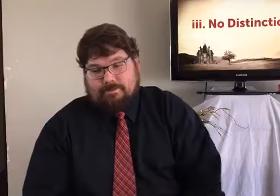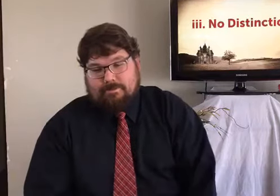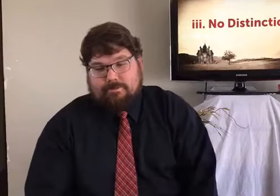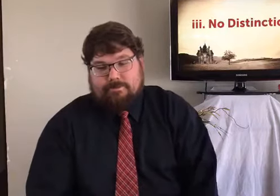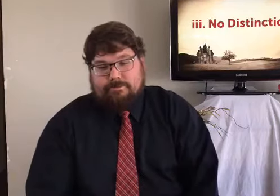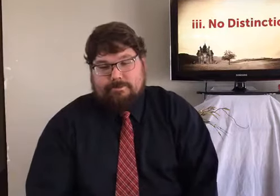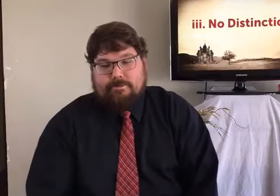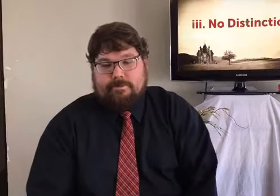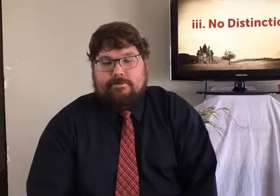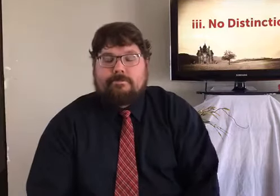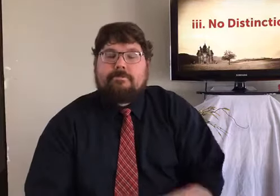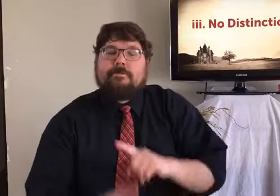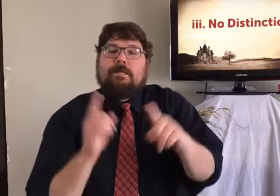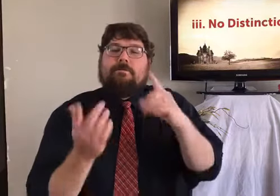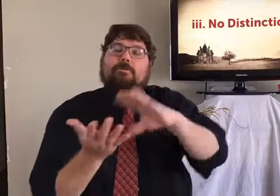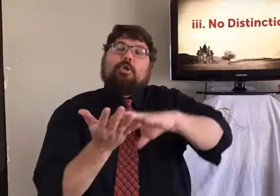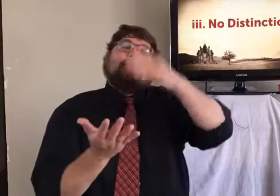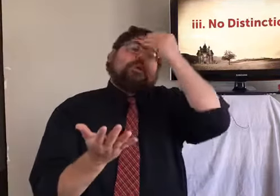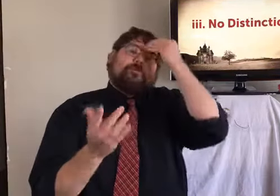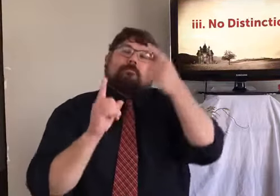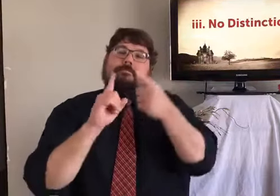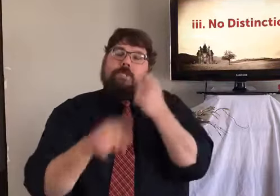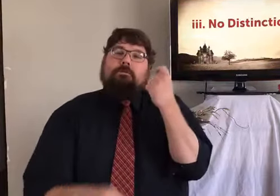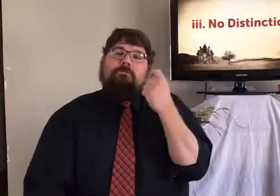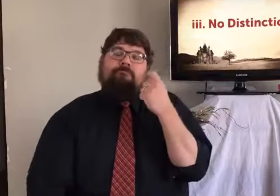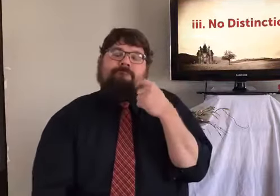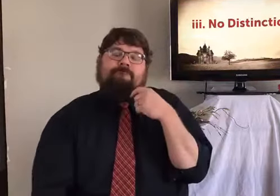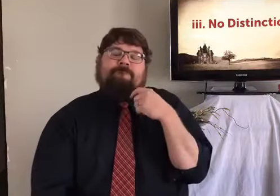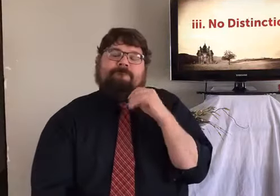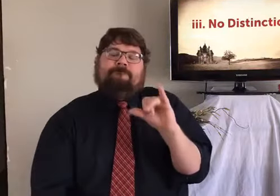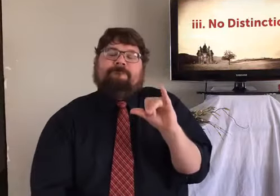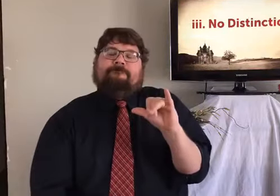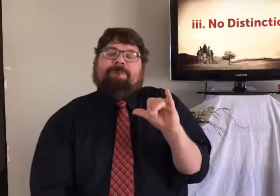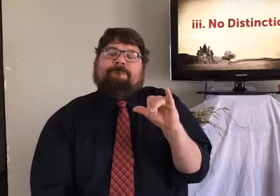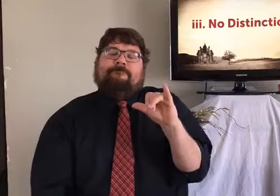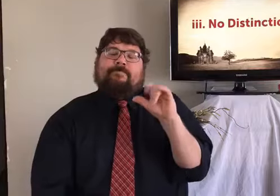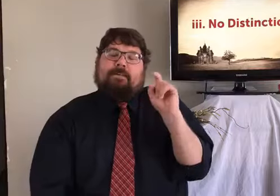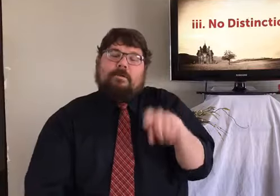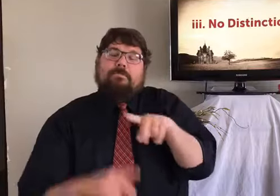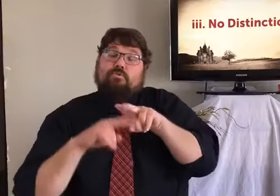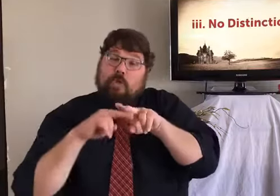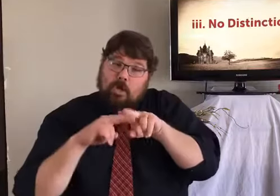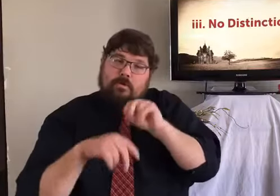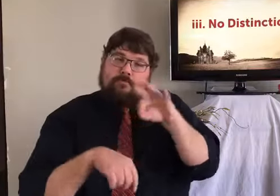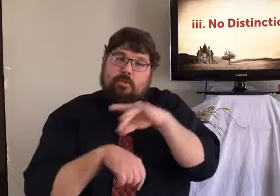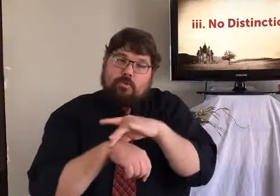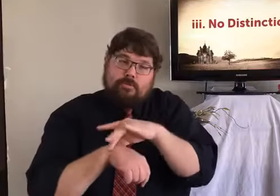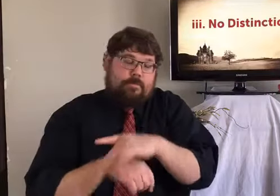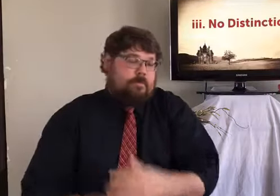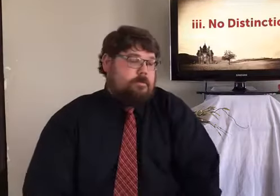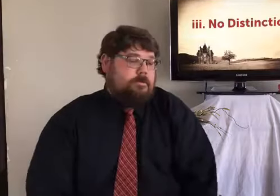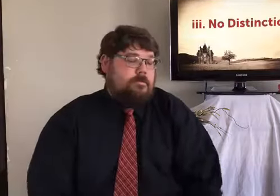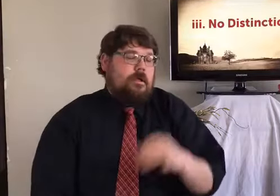Because they did fix my order. And they gave me something else, too. So maybe they didn't forget me. But we have to learn from our